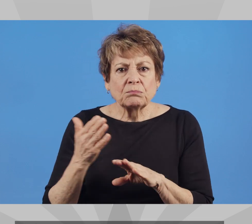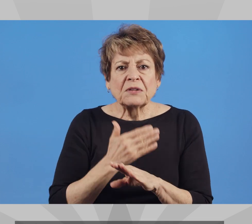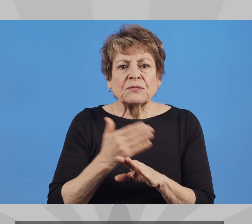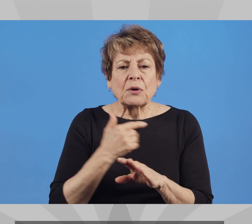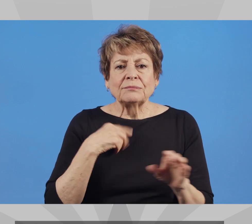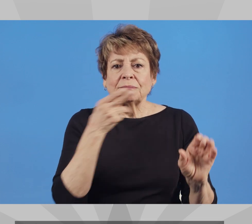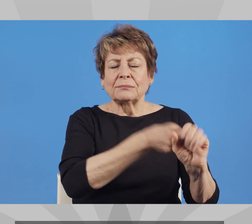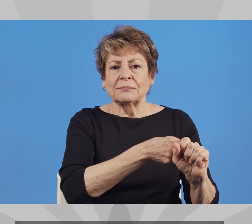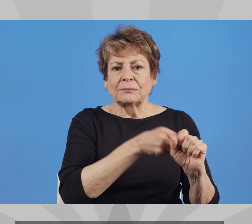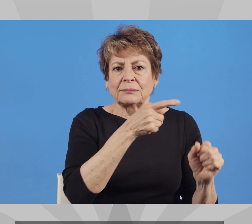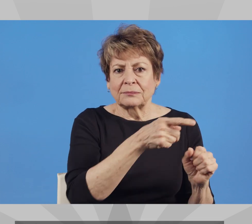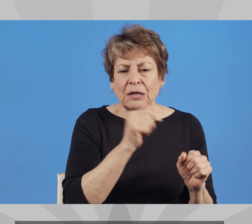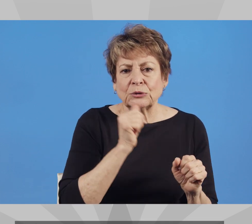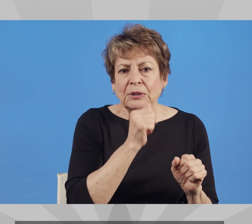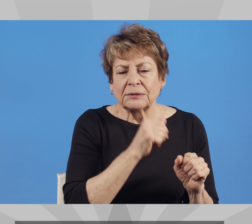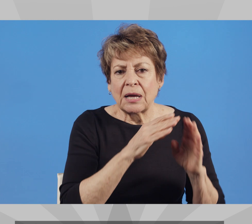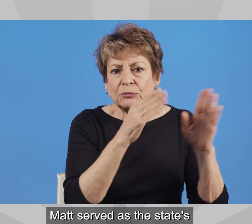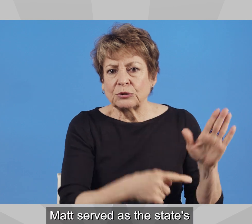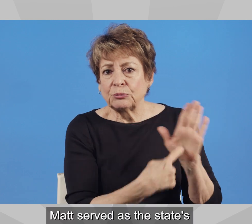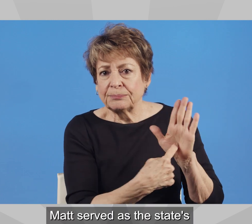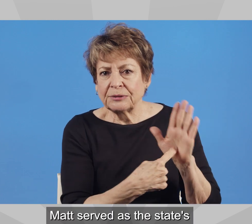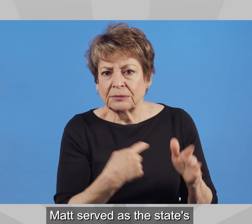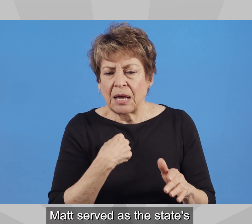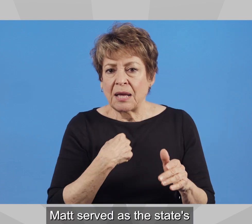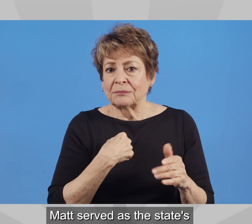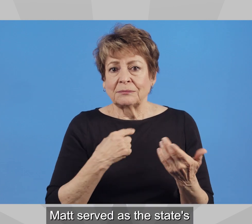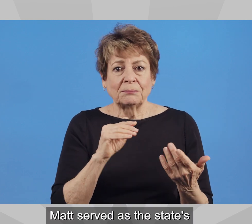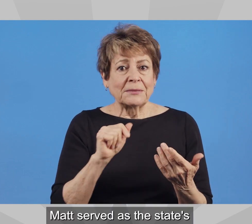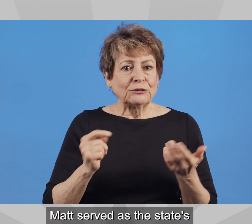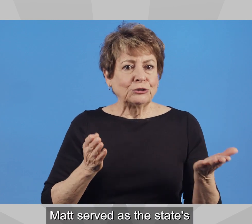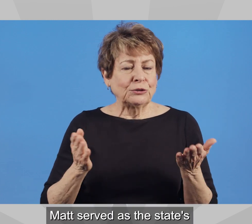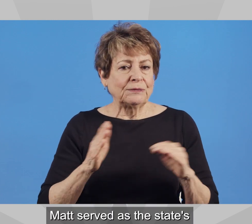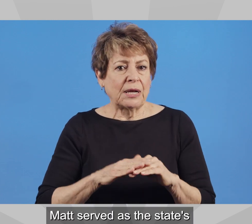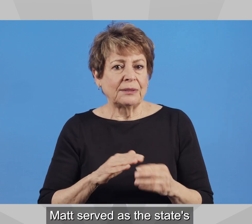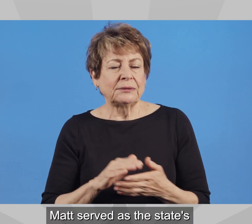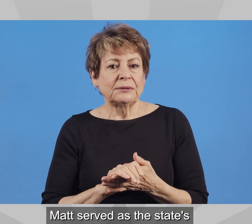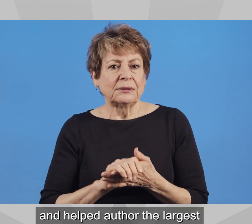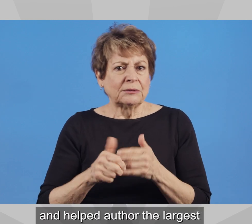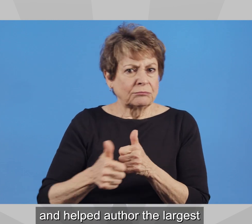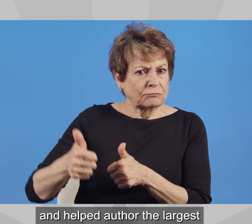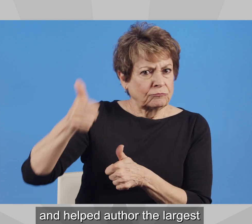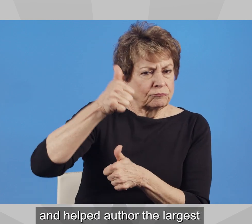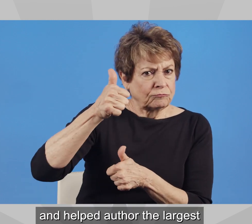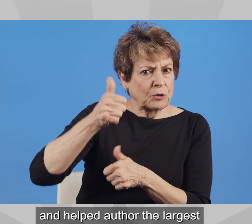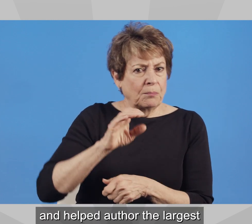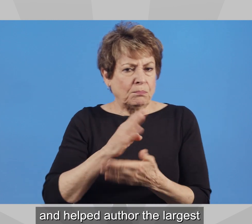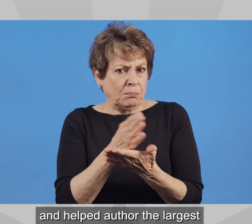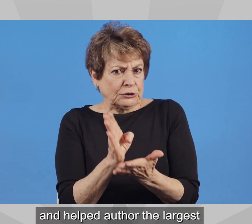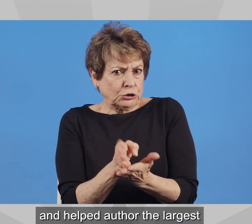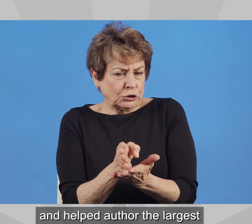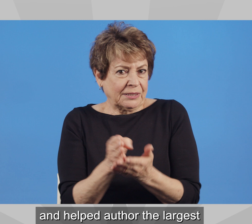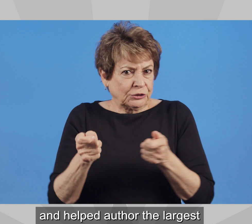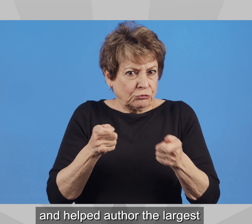Before his time in the Arizona House, Matt served as the state's chief budget director and helped author the